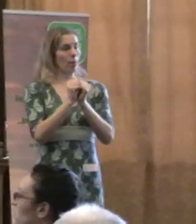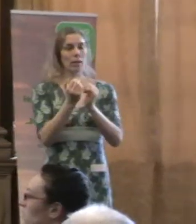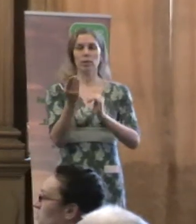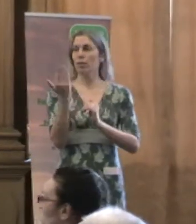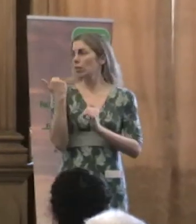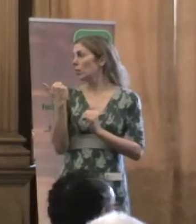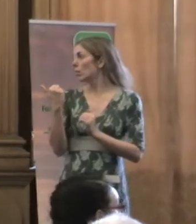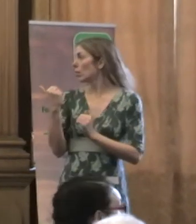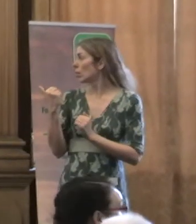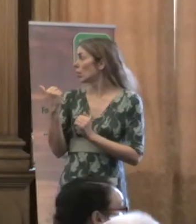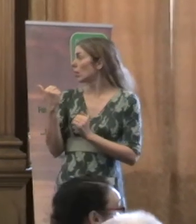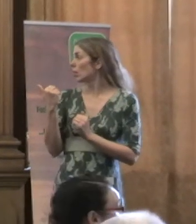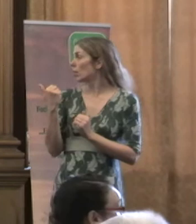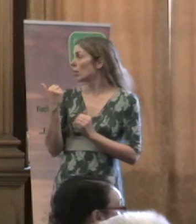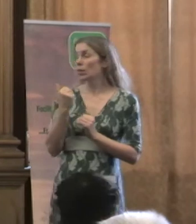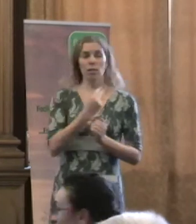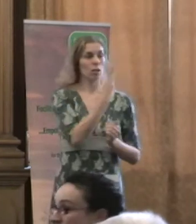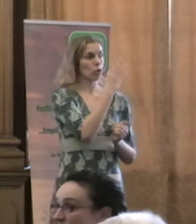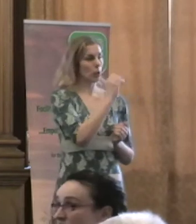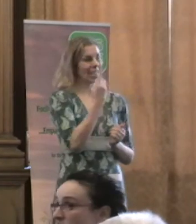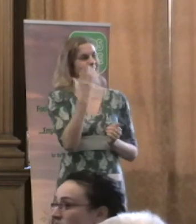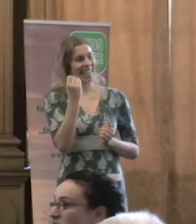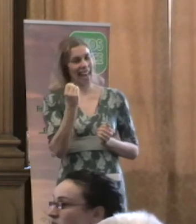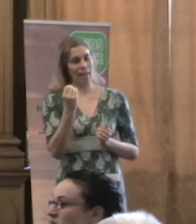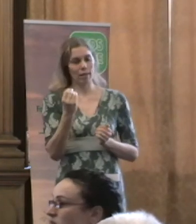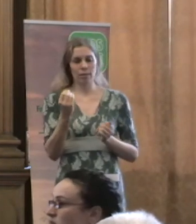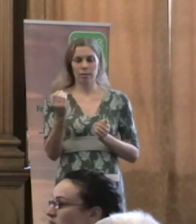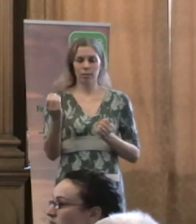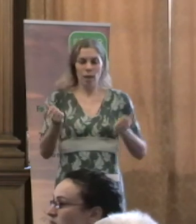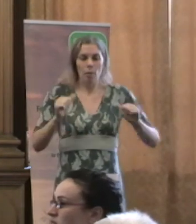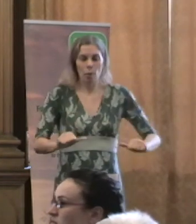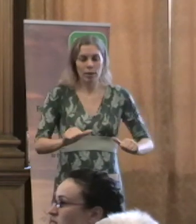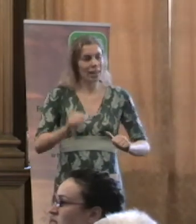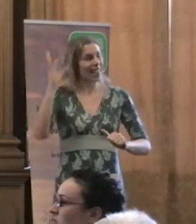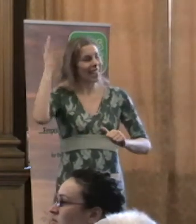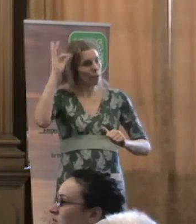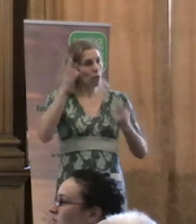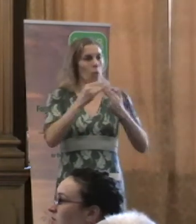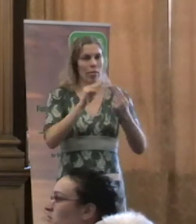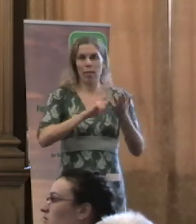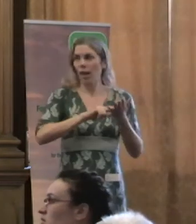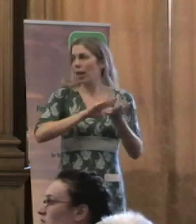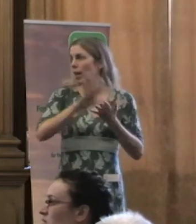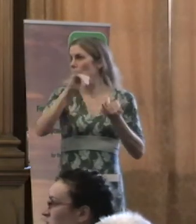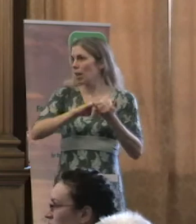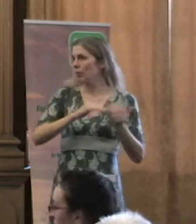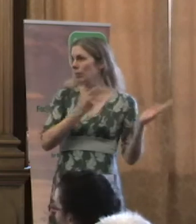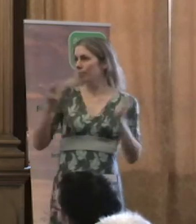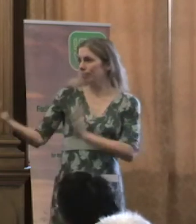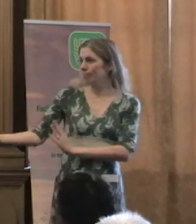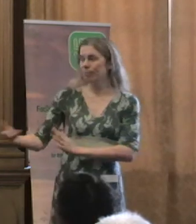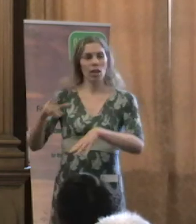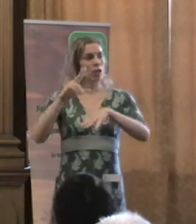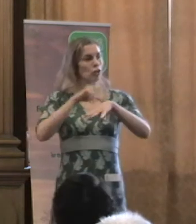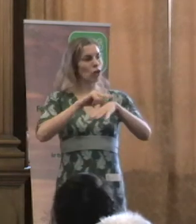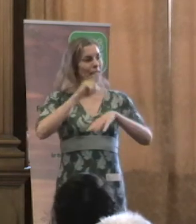became a joint appointment with the City Council. With that further ado, we'll conscious of the time you go over to the